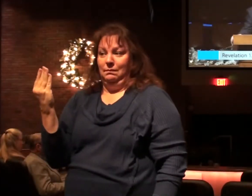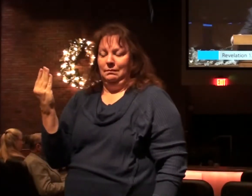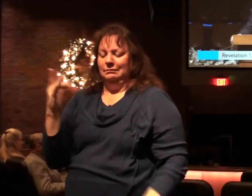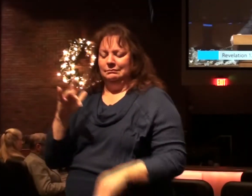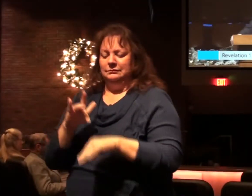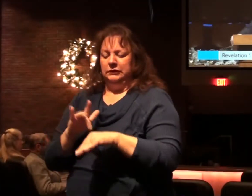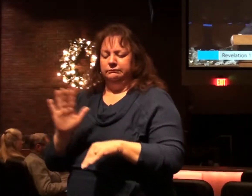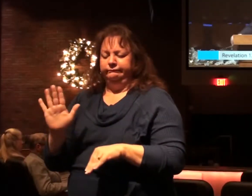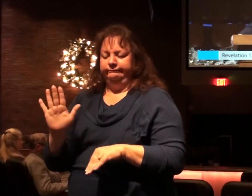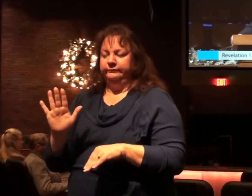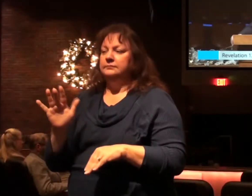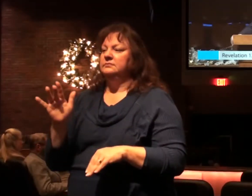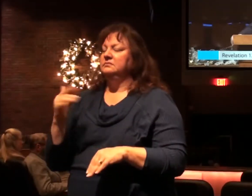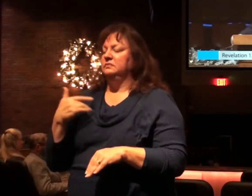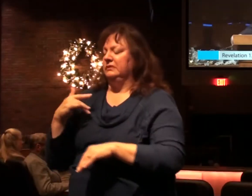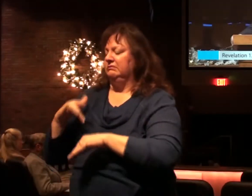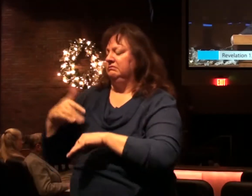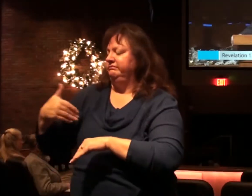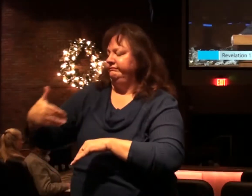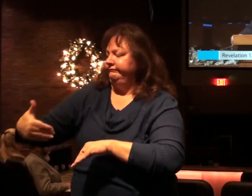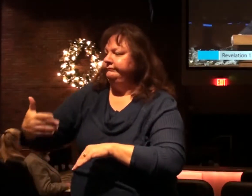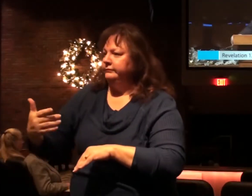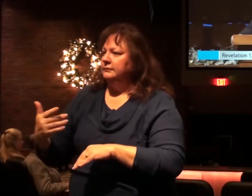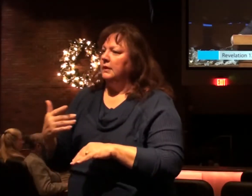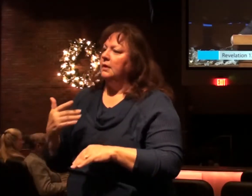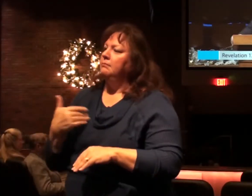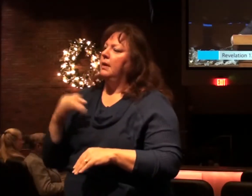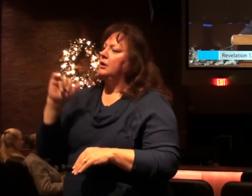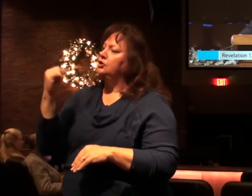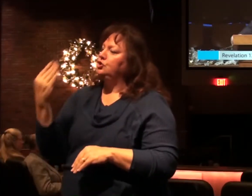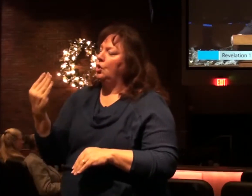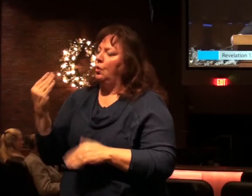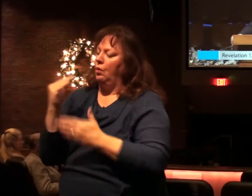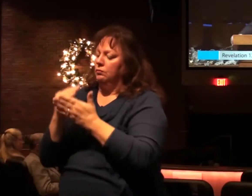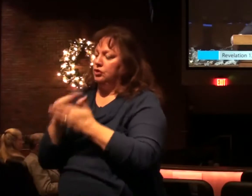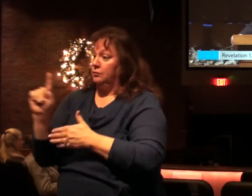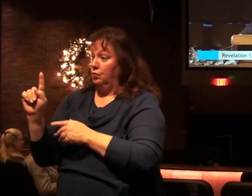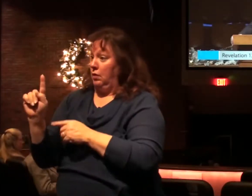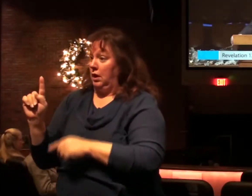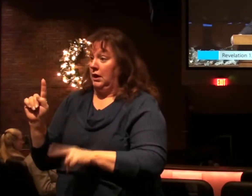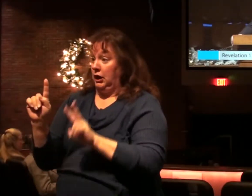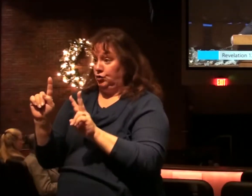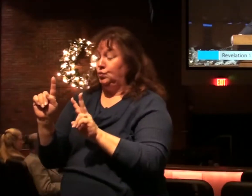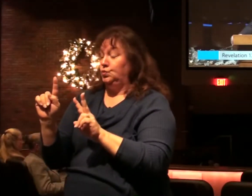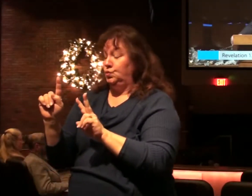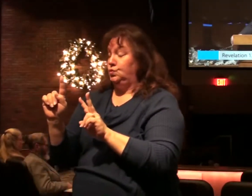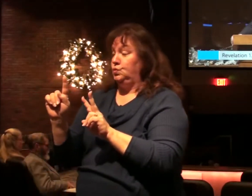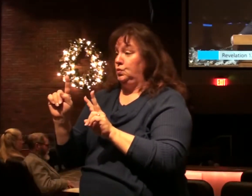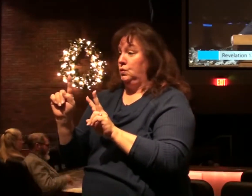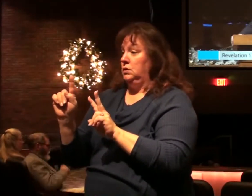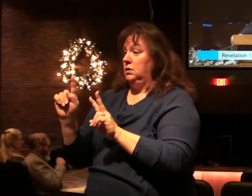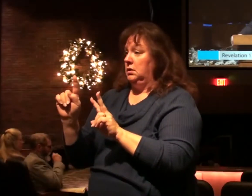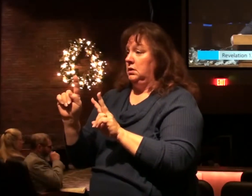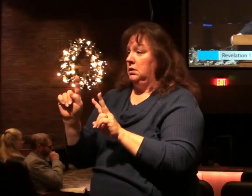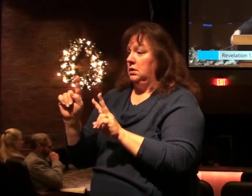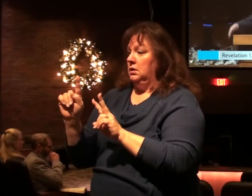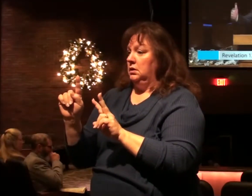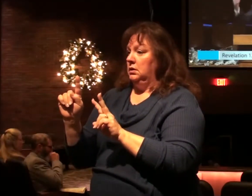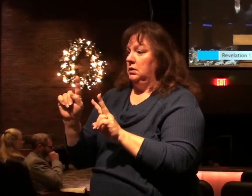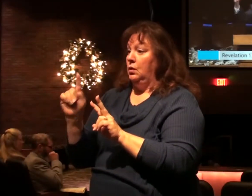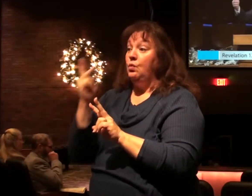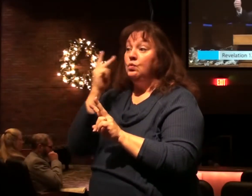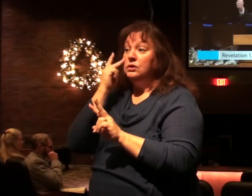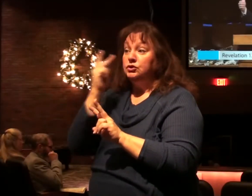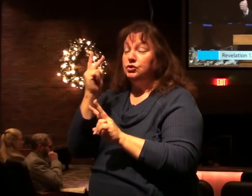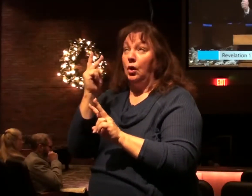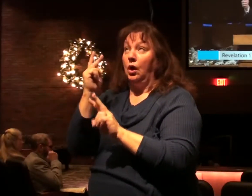because we've been there several times, but in Job chapters 1 and 2, we have